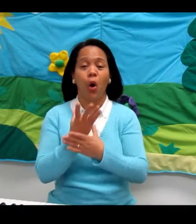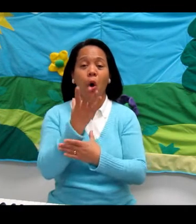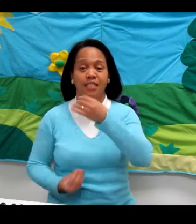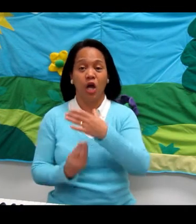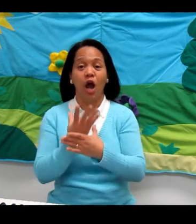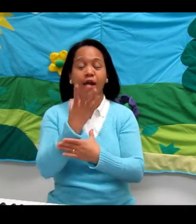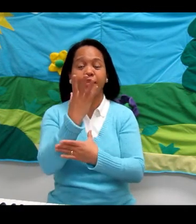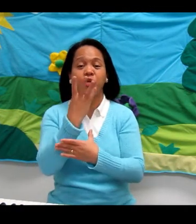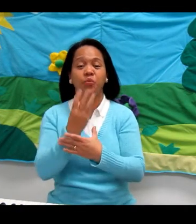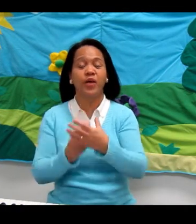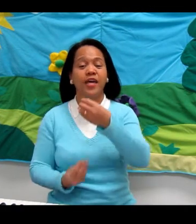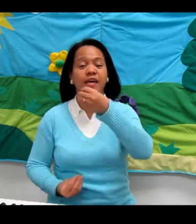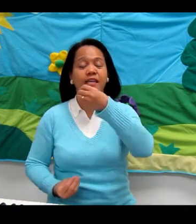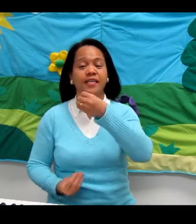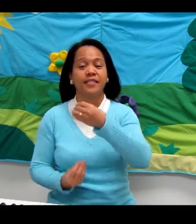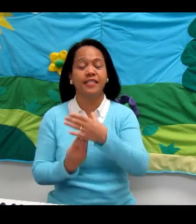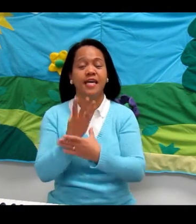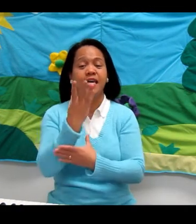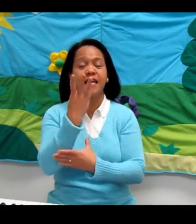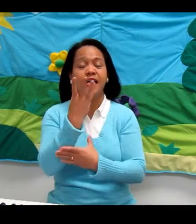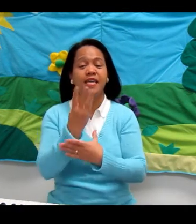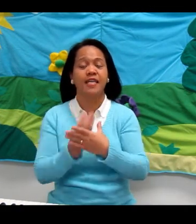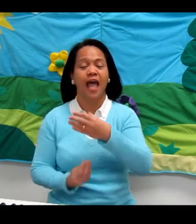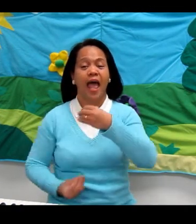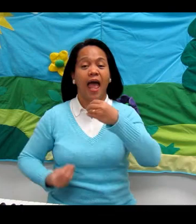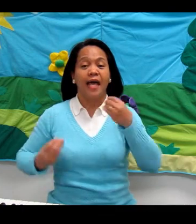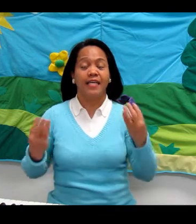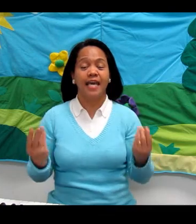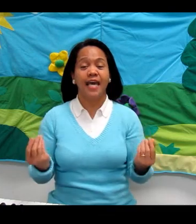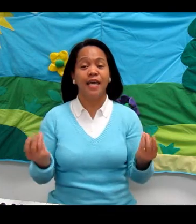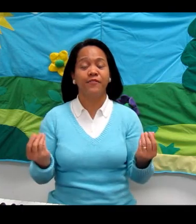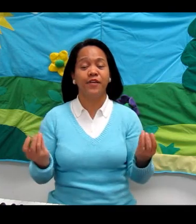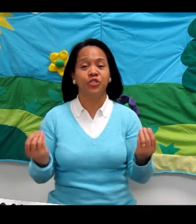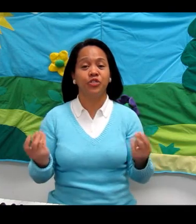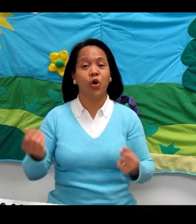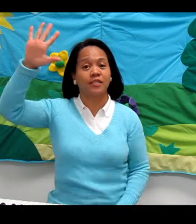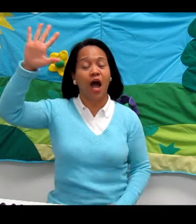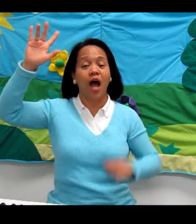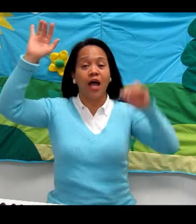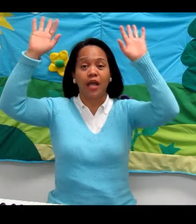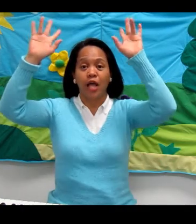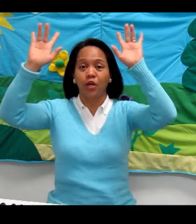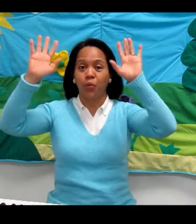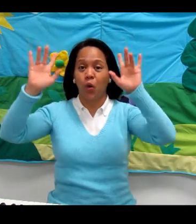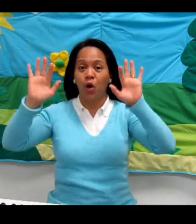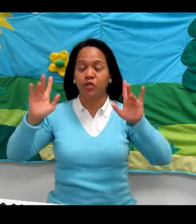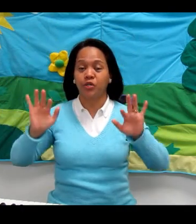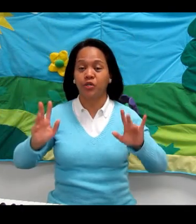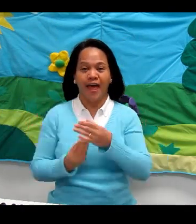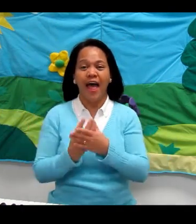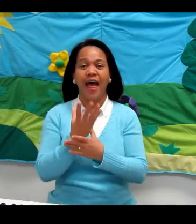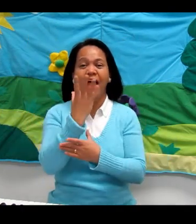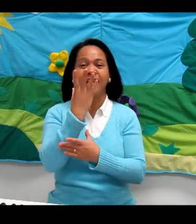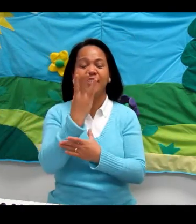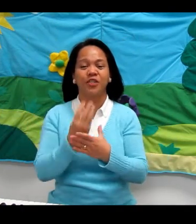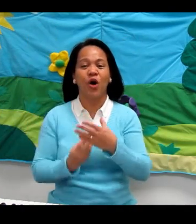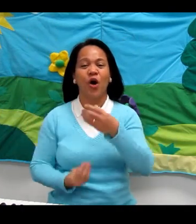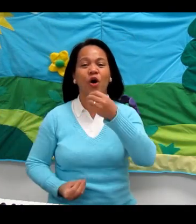a plant, starting with a seed. Give it soil, sun and water, that is all you